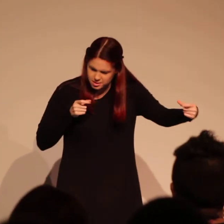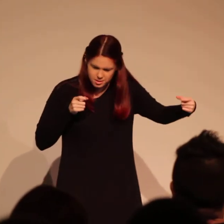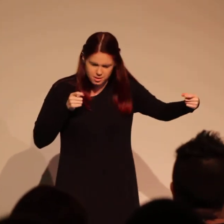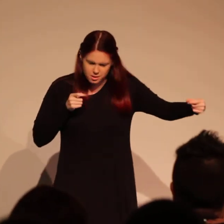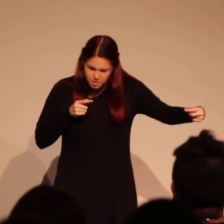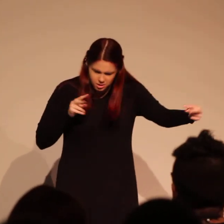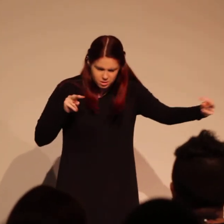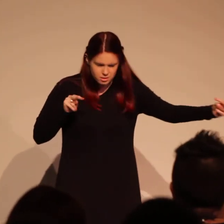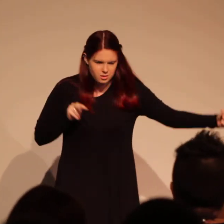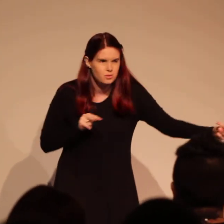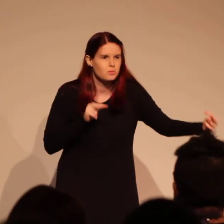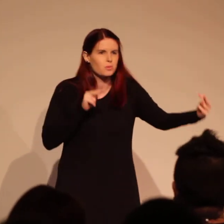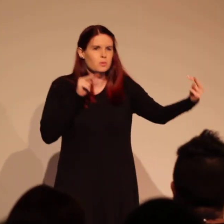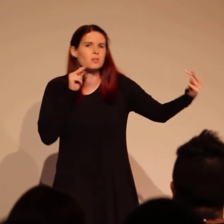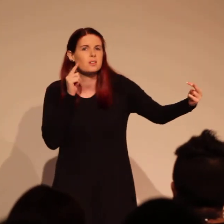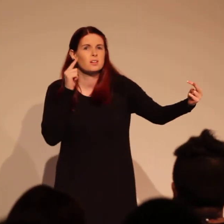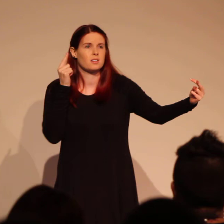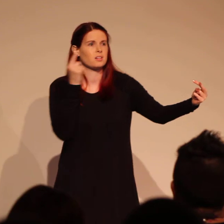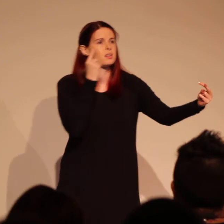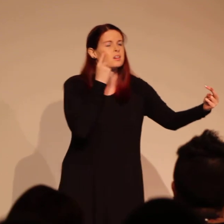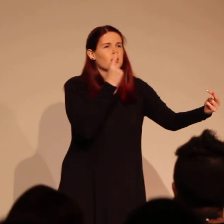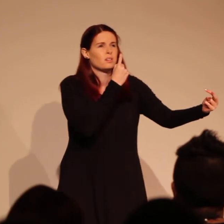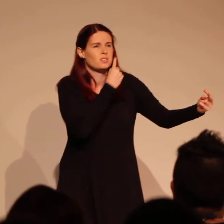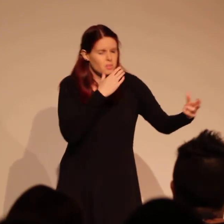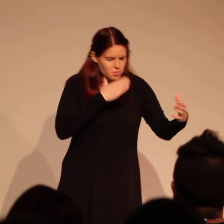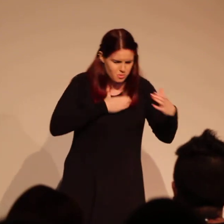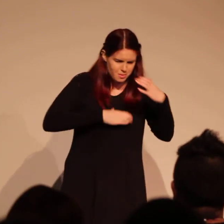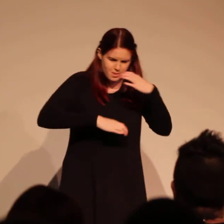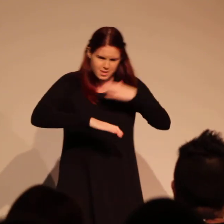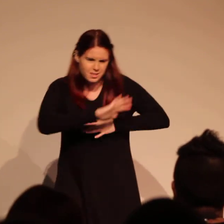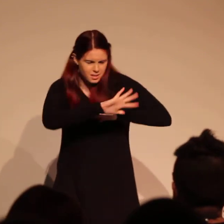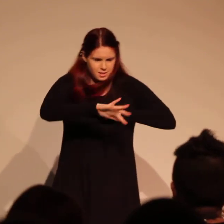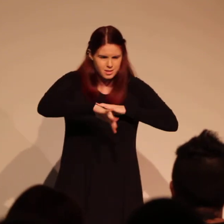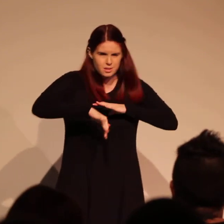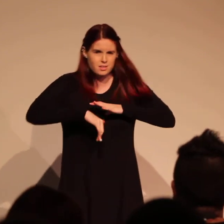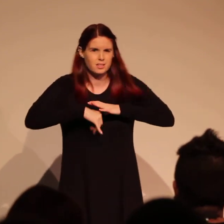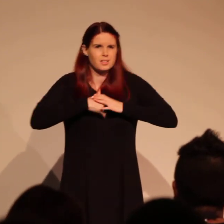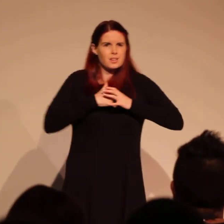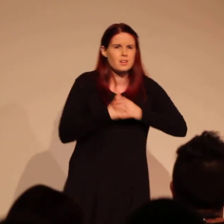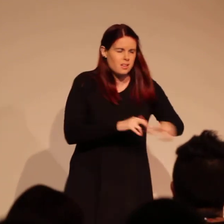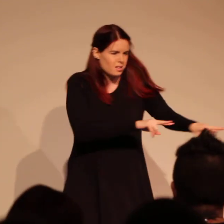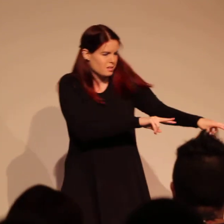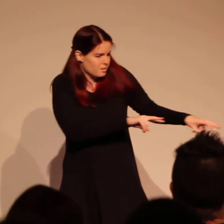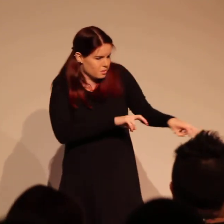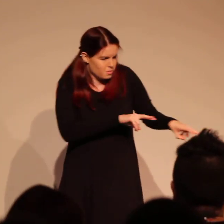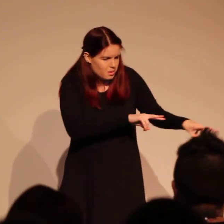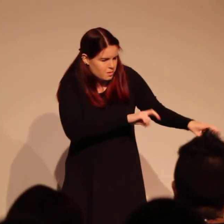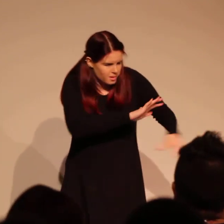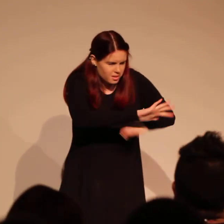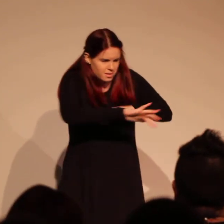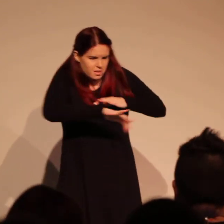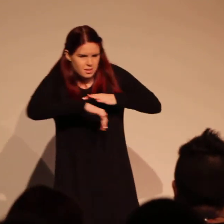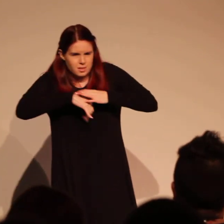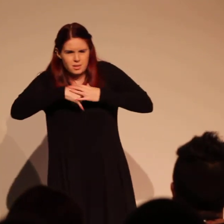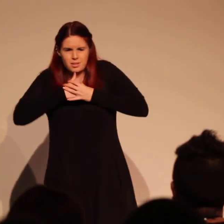you are. It's where my demons are. It's where my demons